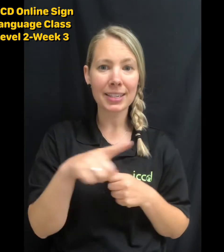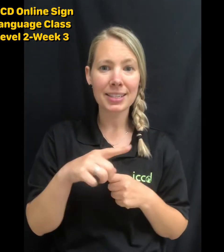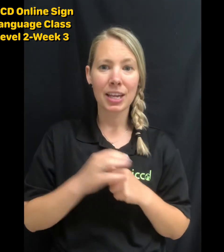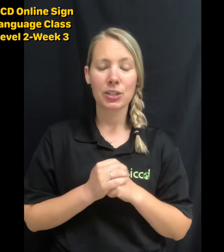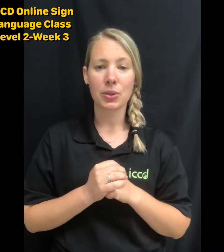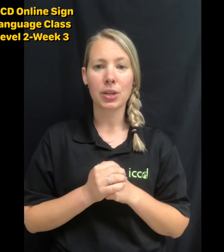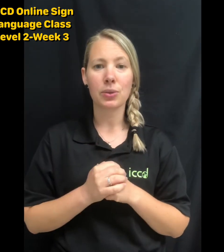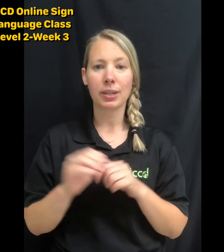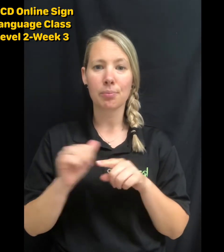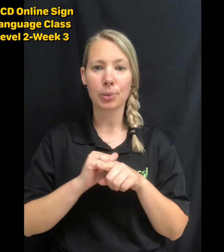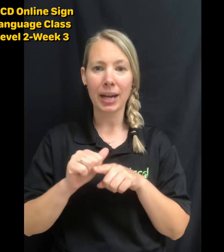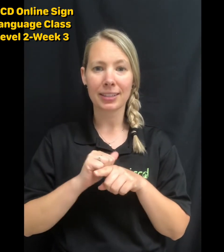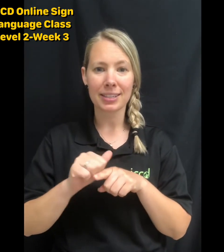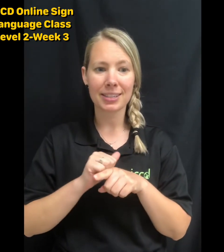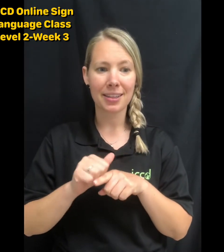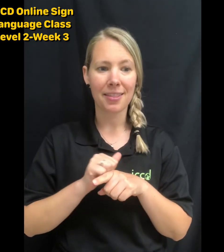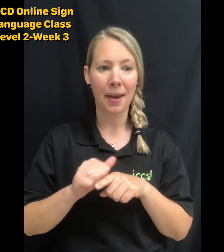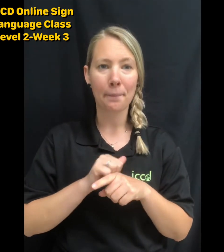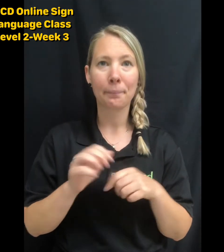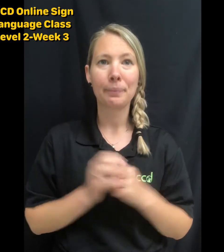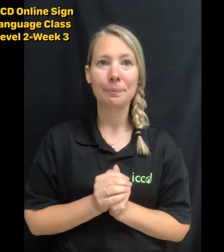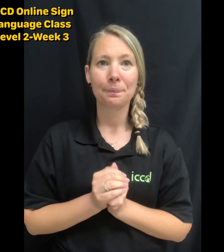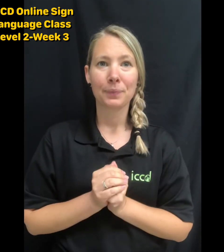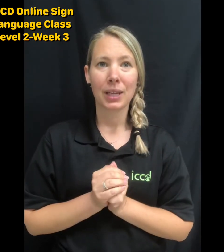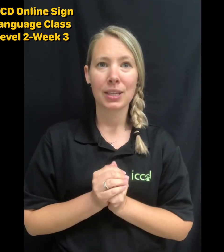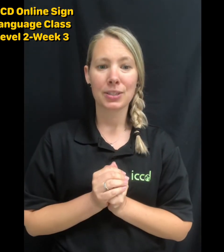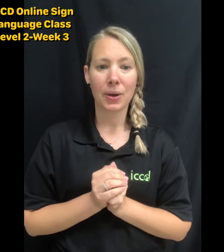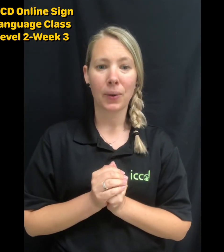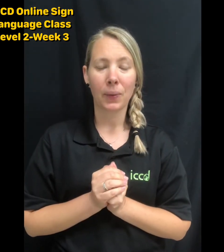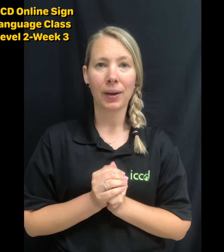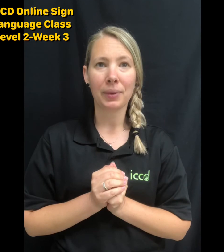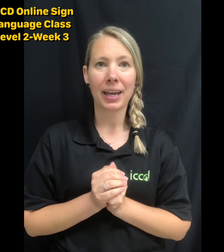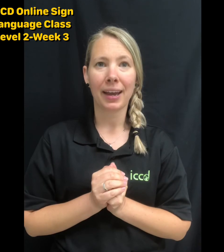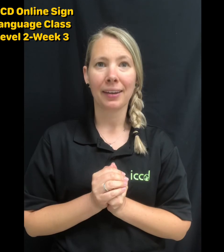so that you can practice them. Um. So we had.